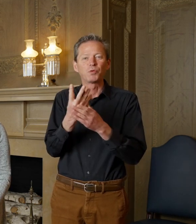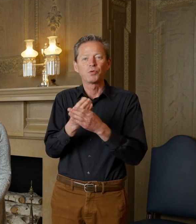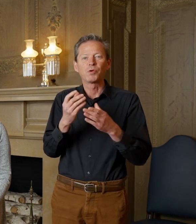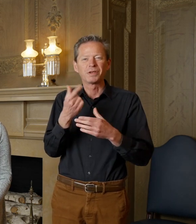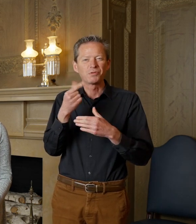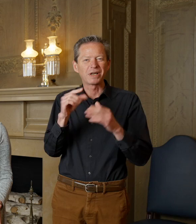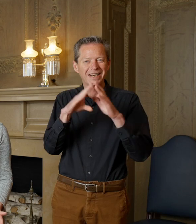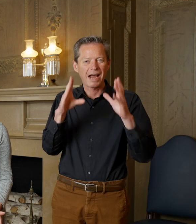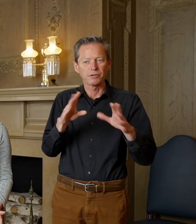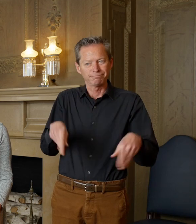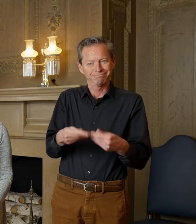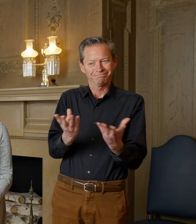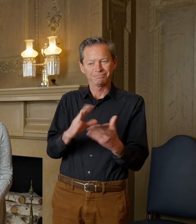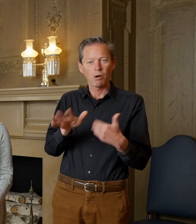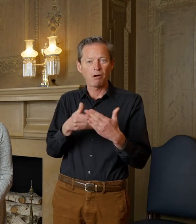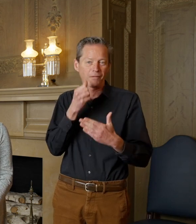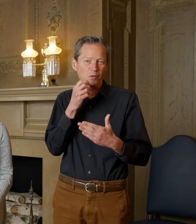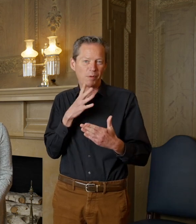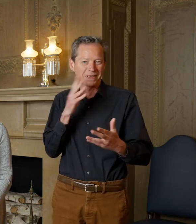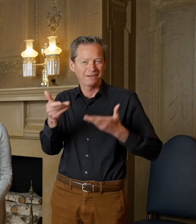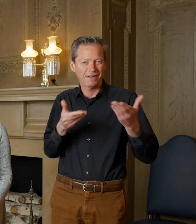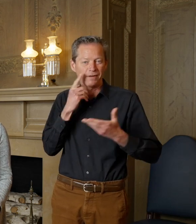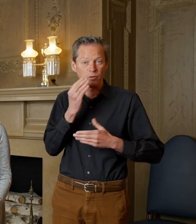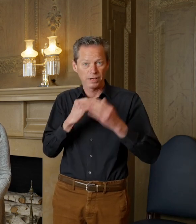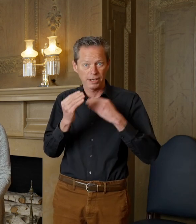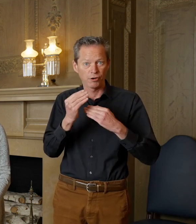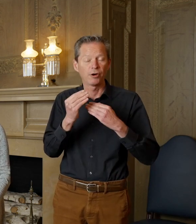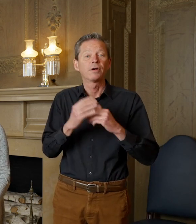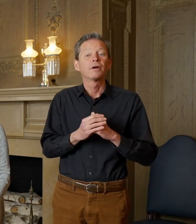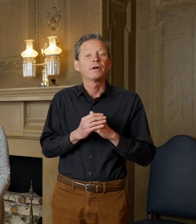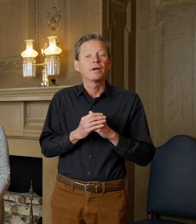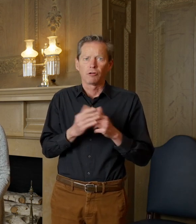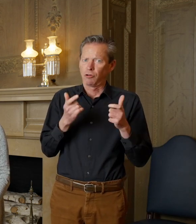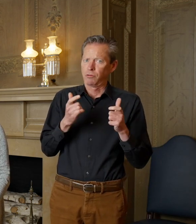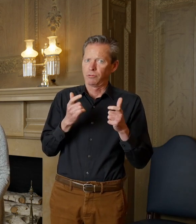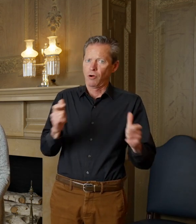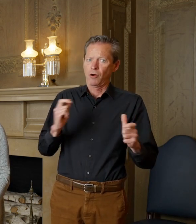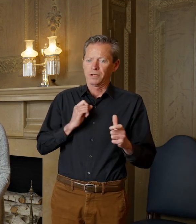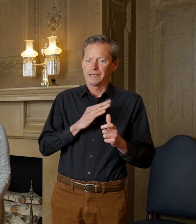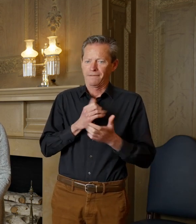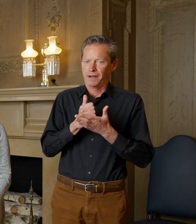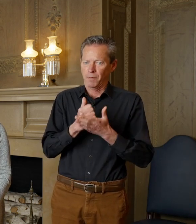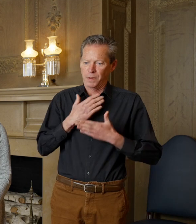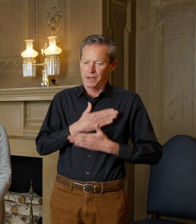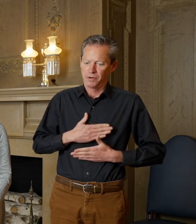He had a very large household staff to help him with entertaining in the house and gardens, and you can see there's a